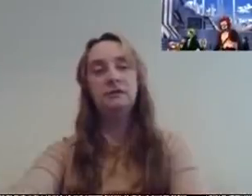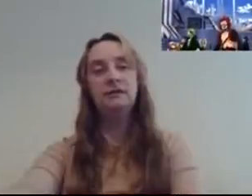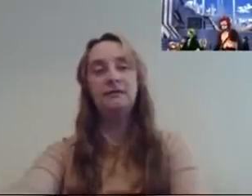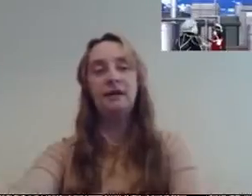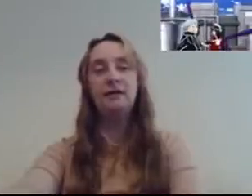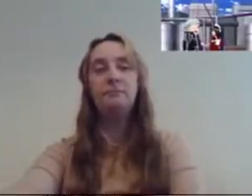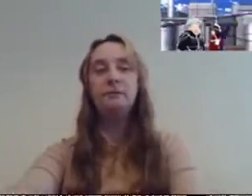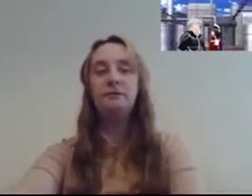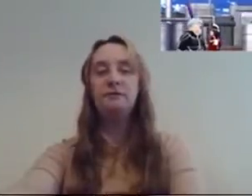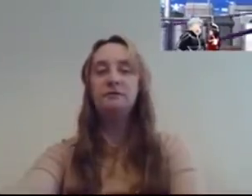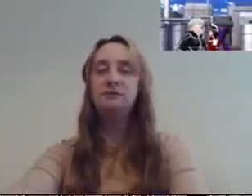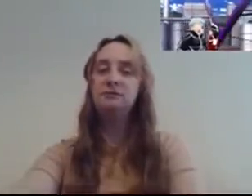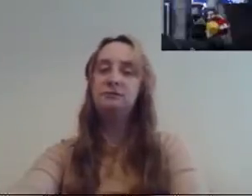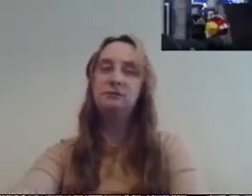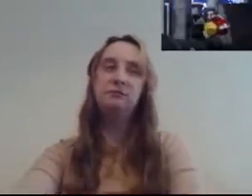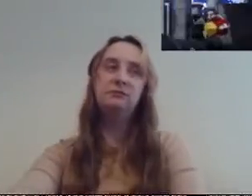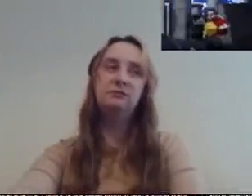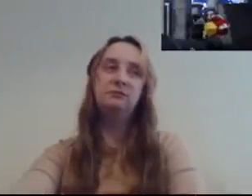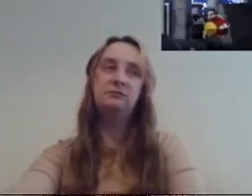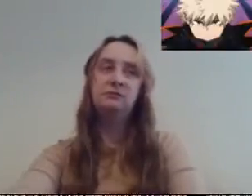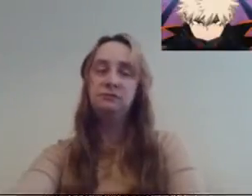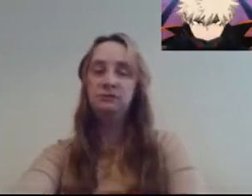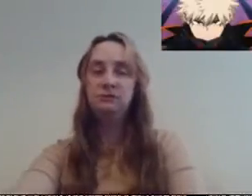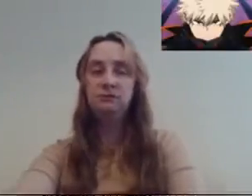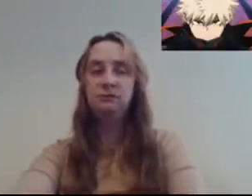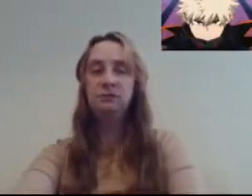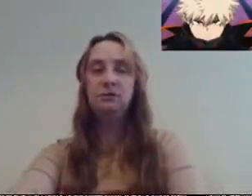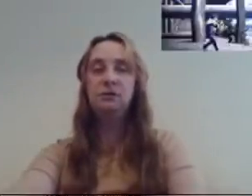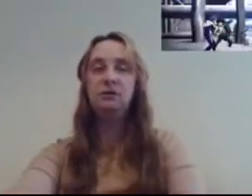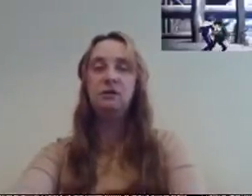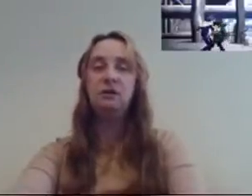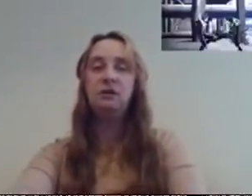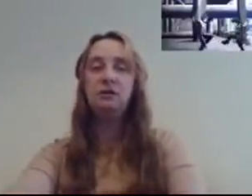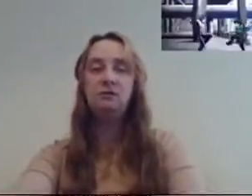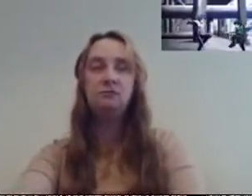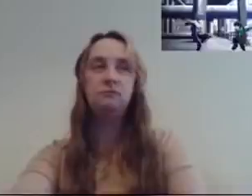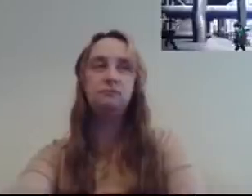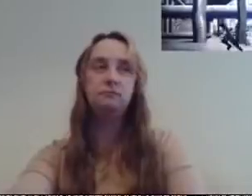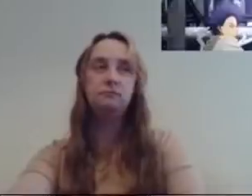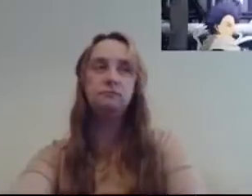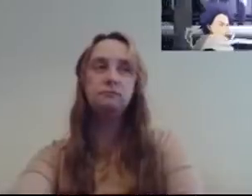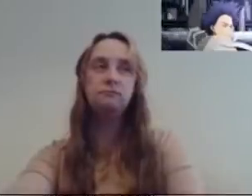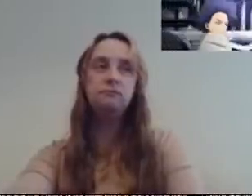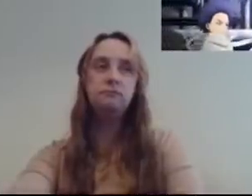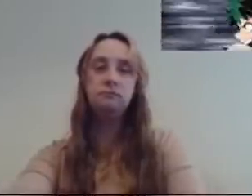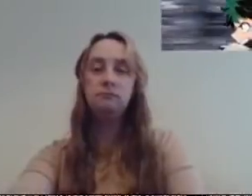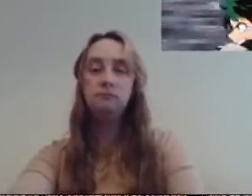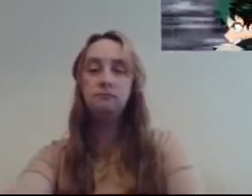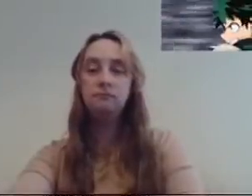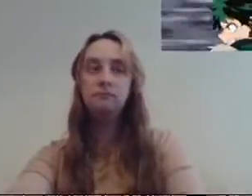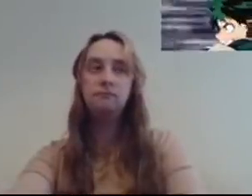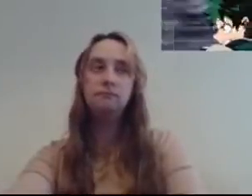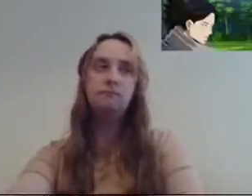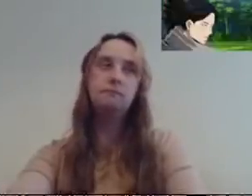don't want to give up on this match she and so monoma and the others feel the same way so we'll keep fighting with all of our strength